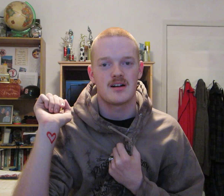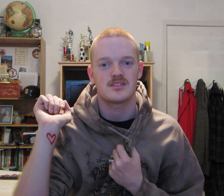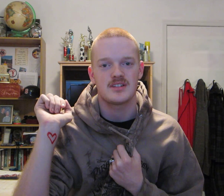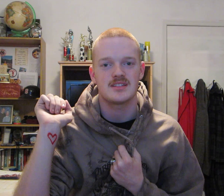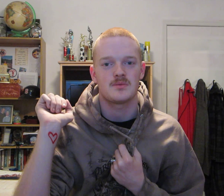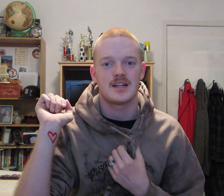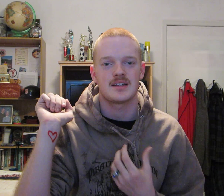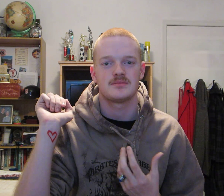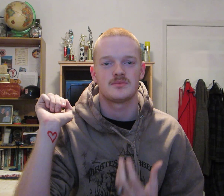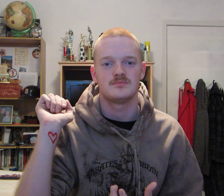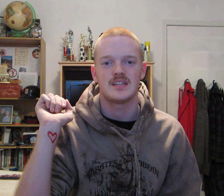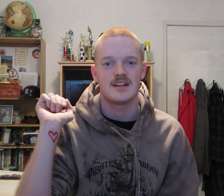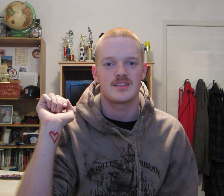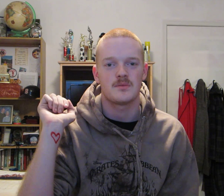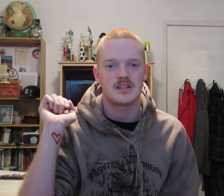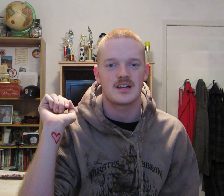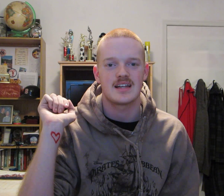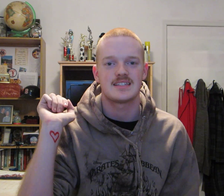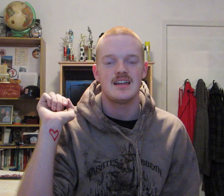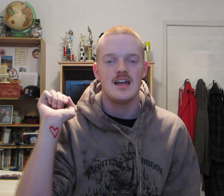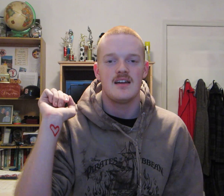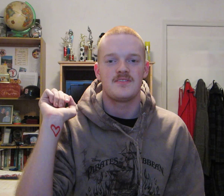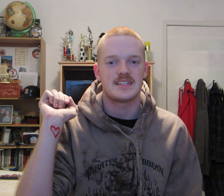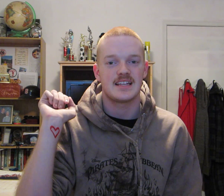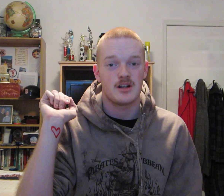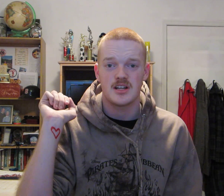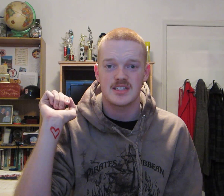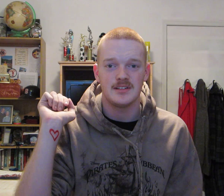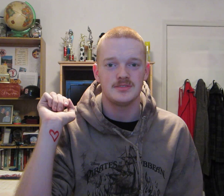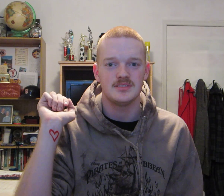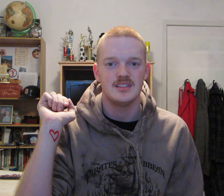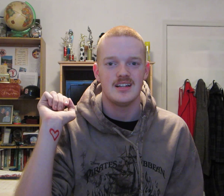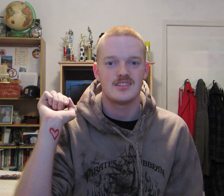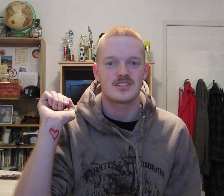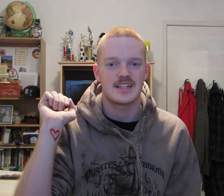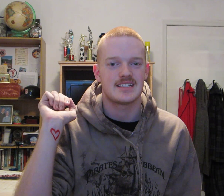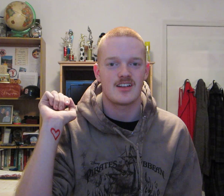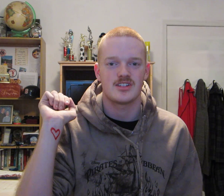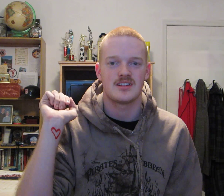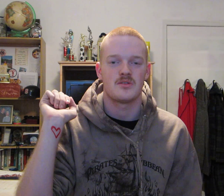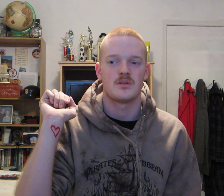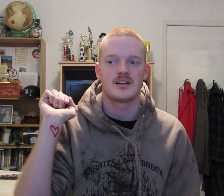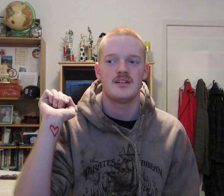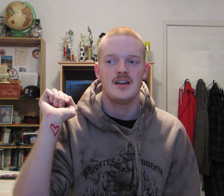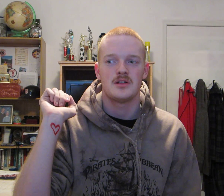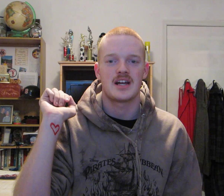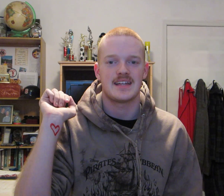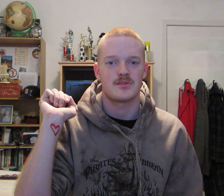heartstrings when I hear that one of you guys physically hurt yourself just to get attention or try to get